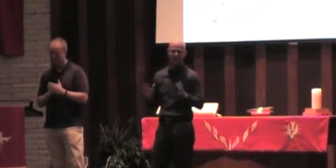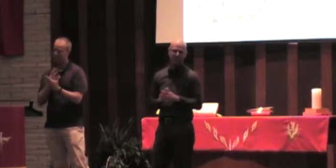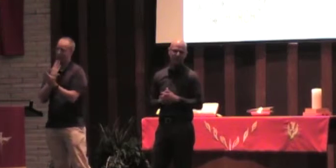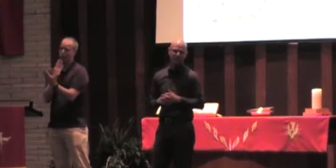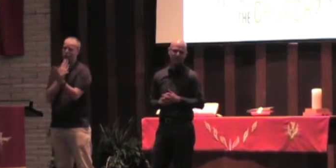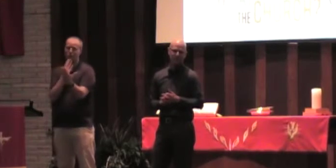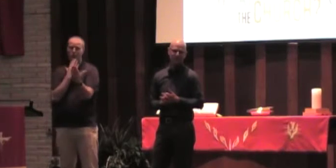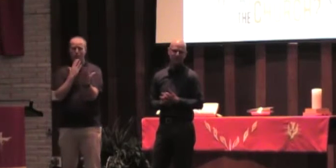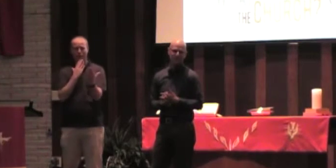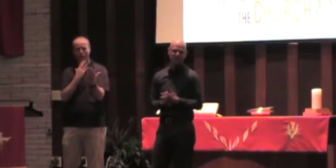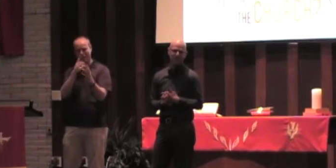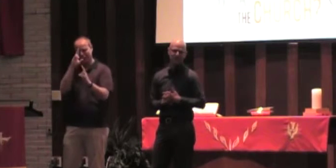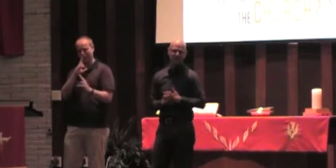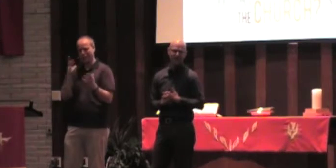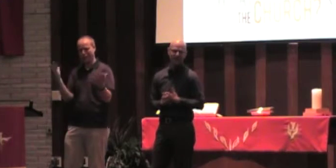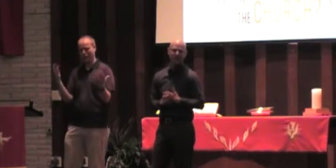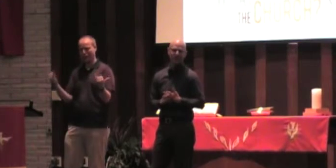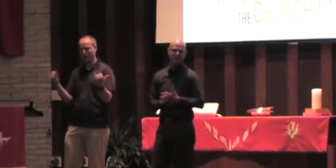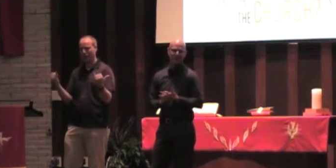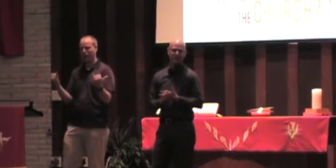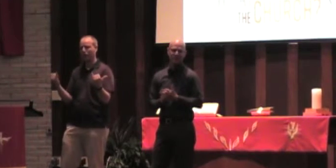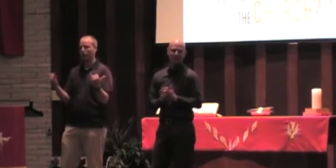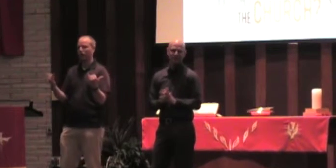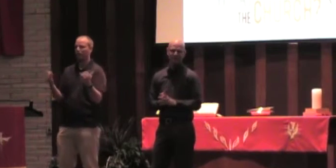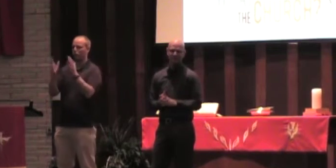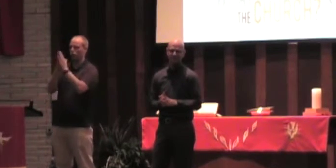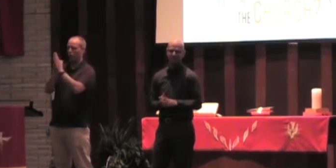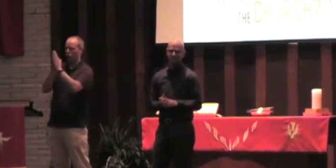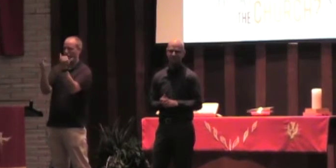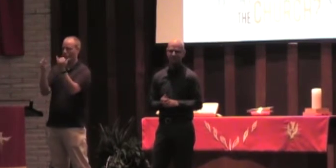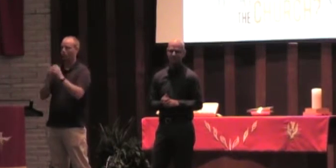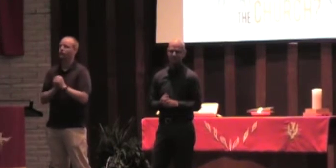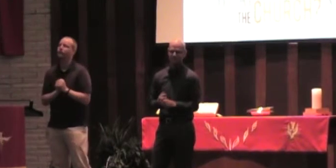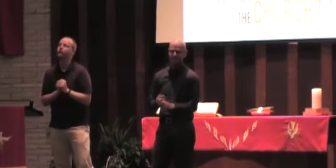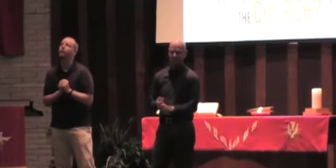Thank you so much for the privilege of being with you today. Let me close us in prayer.